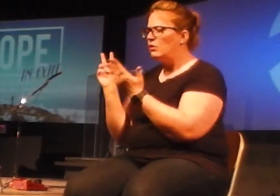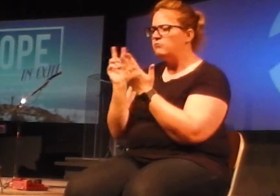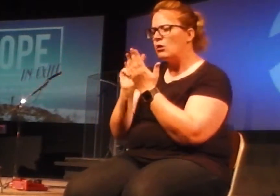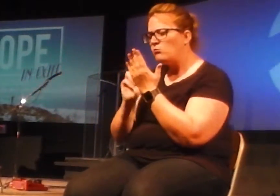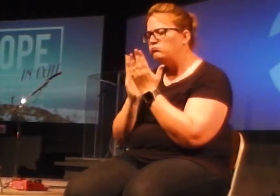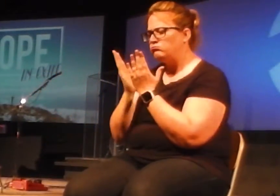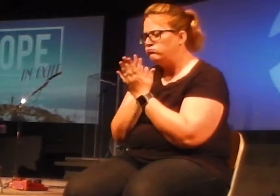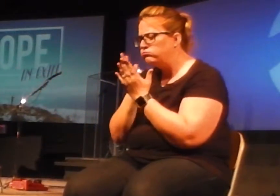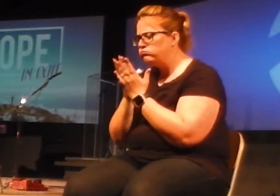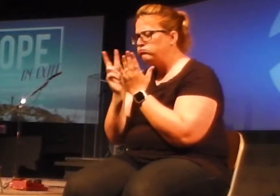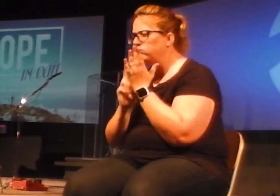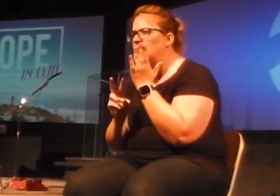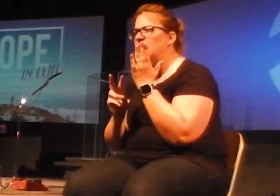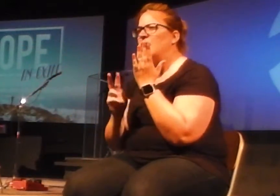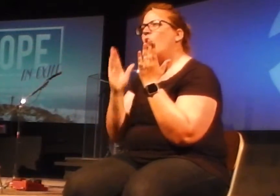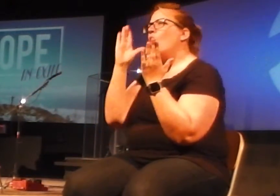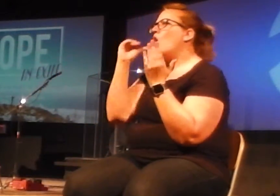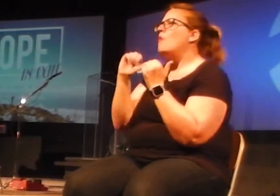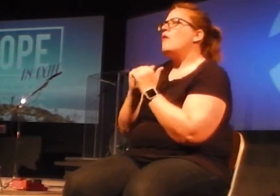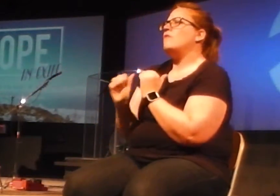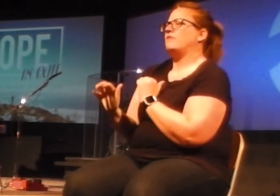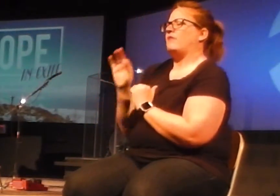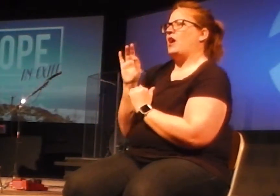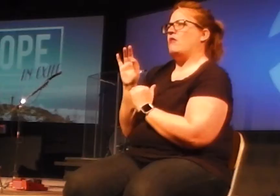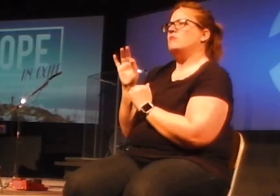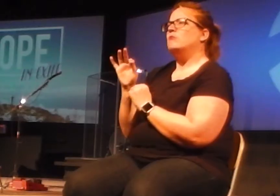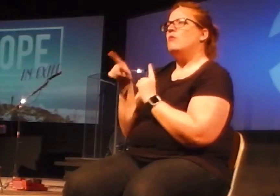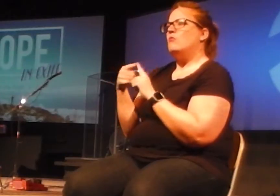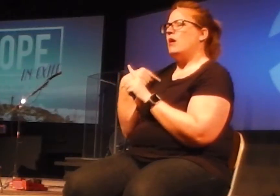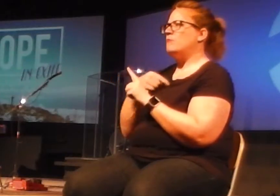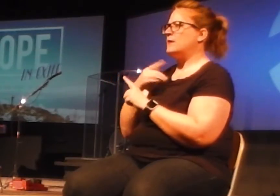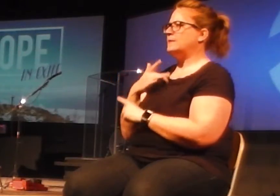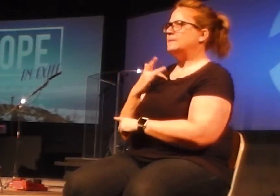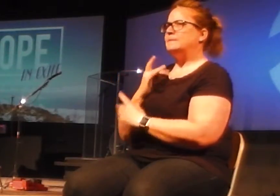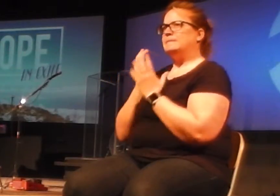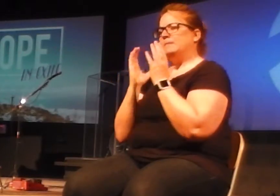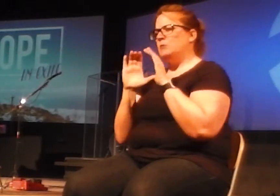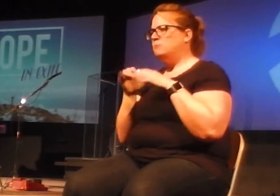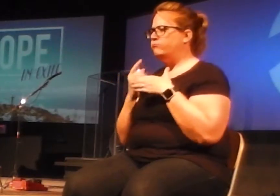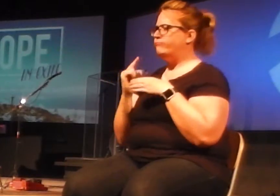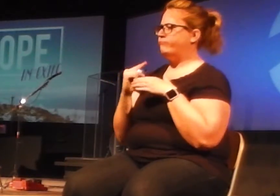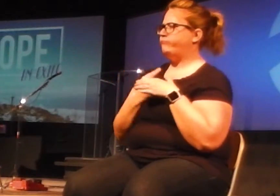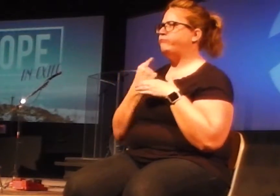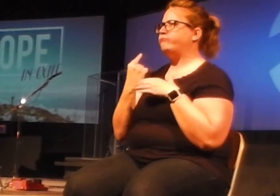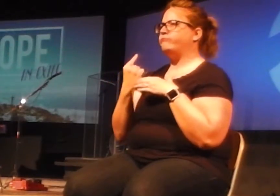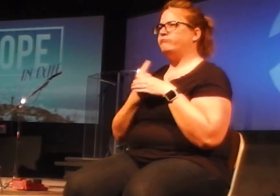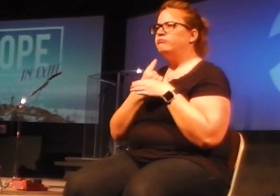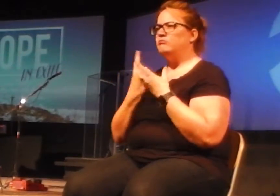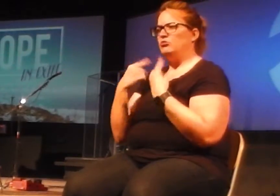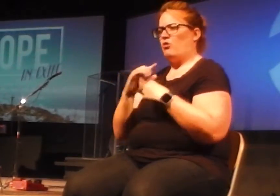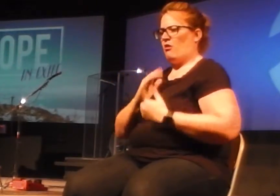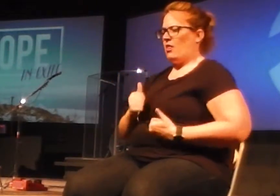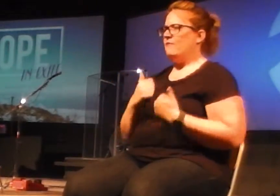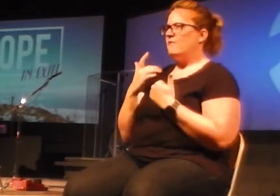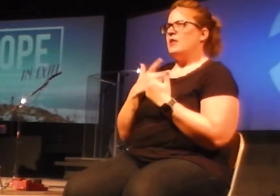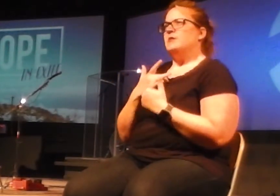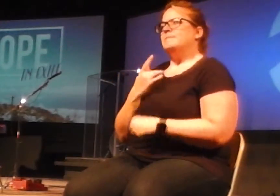where do we find hope? Where do we find hope in a time of exile in our lives? And so today I want to talk a little bit, to wrap this series up,